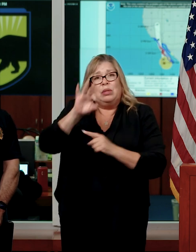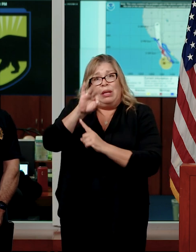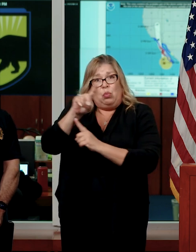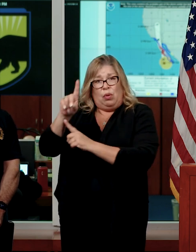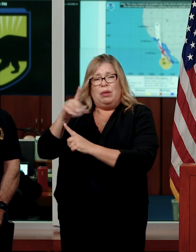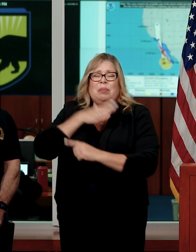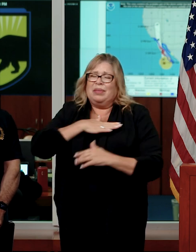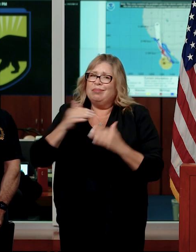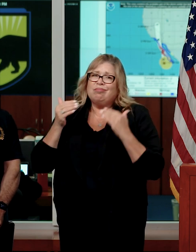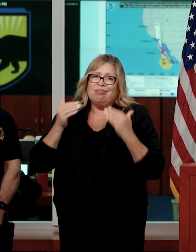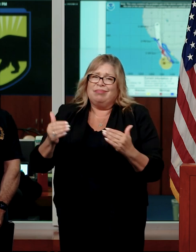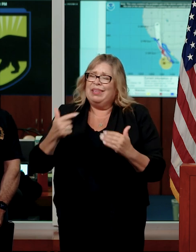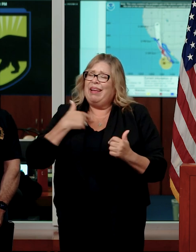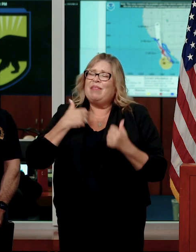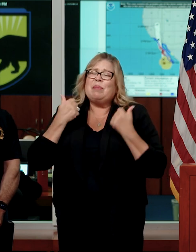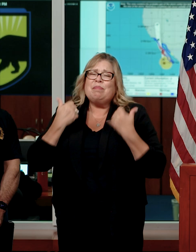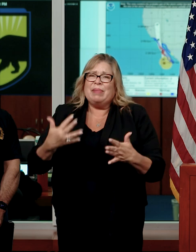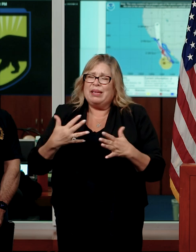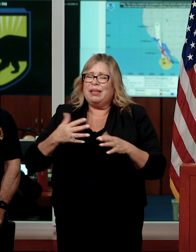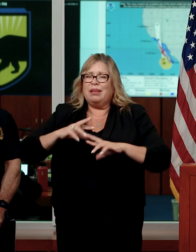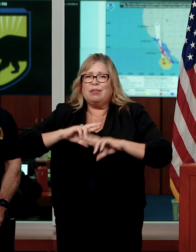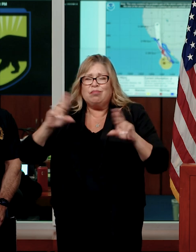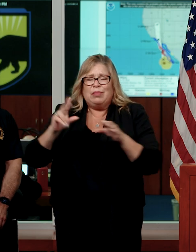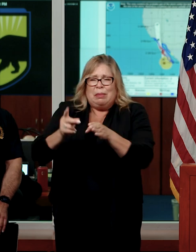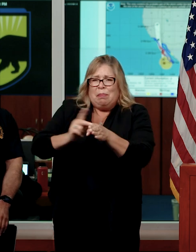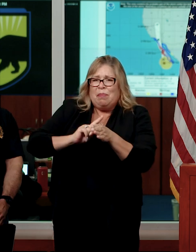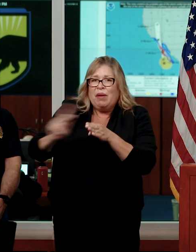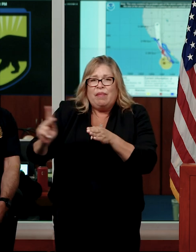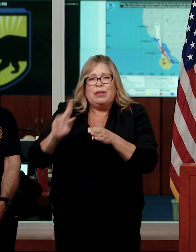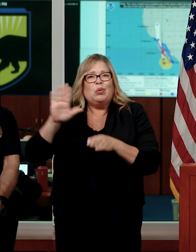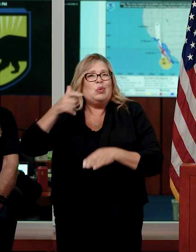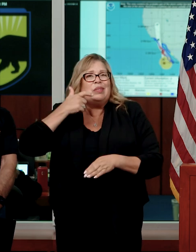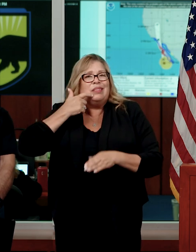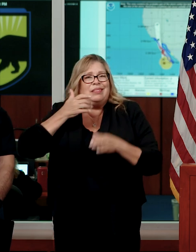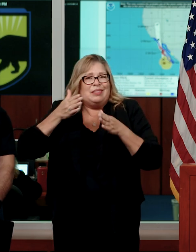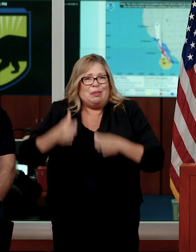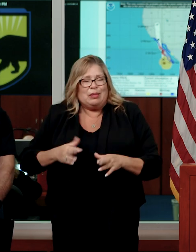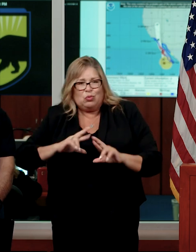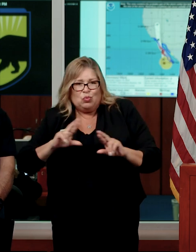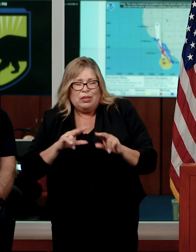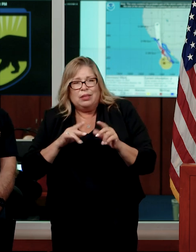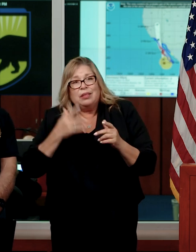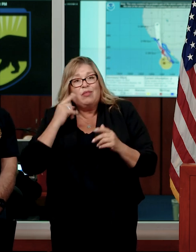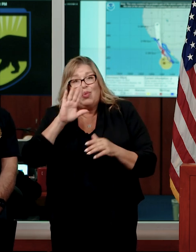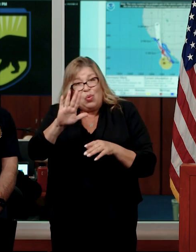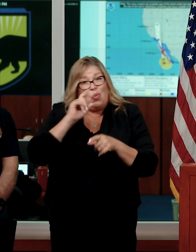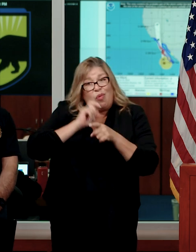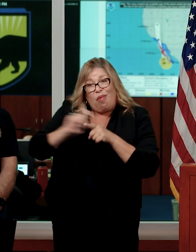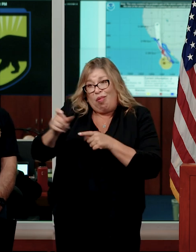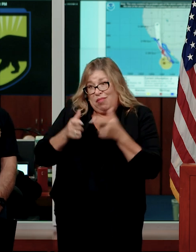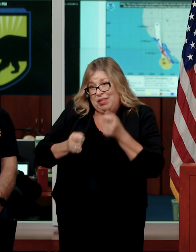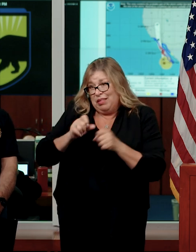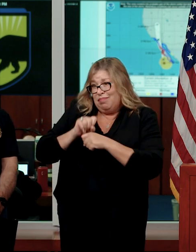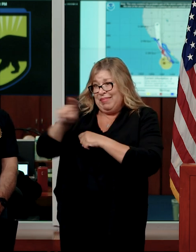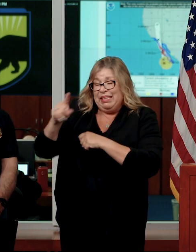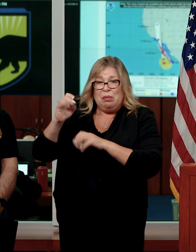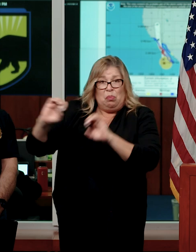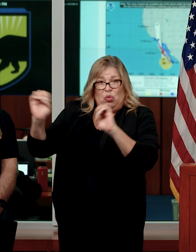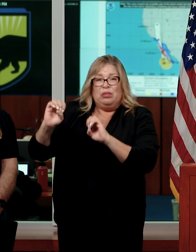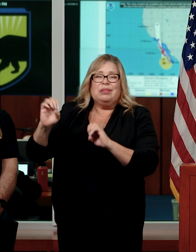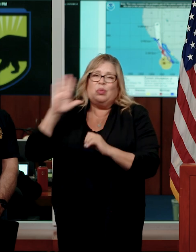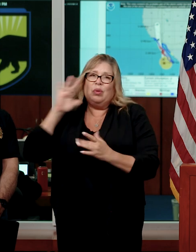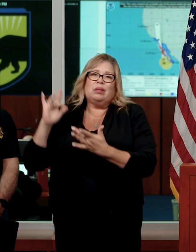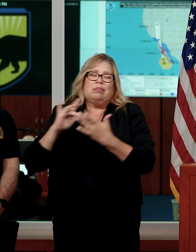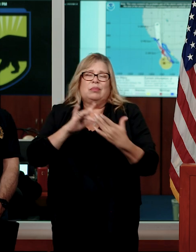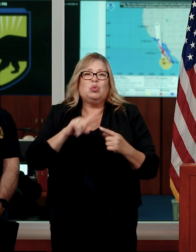please do so. We have an army of highly trained and professional public safety dispatchers who are there to take your call and assist you in any way possible.